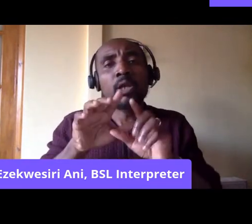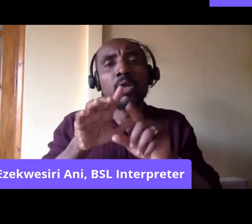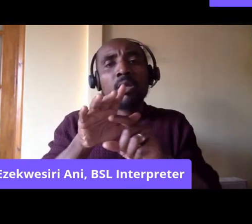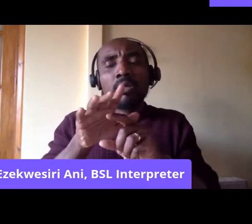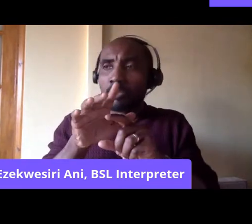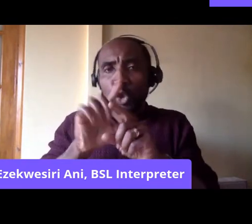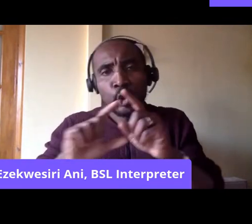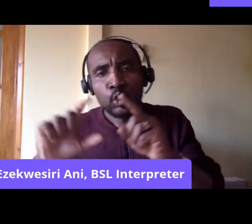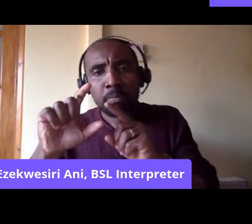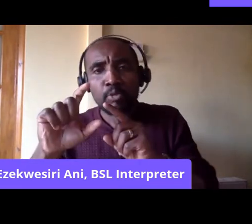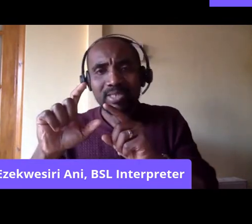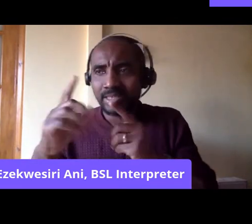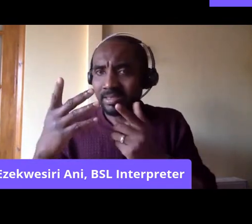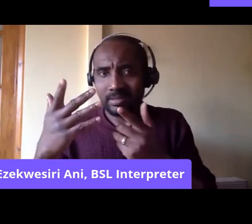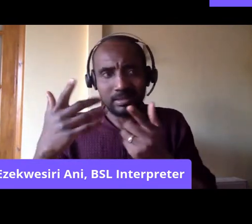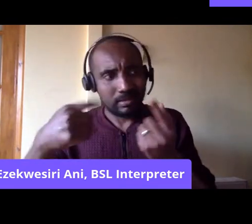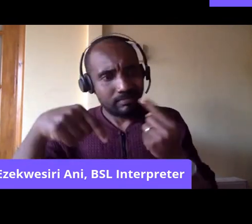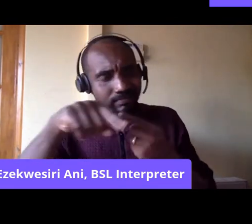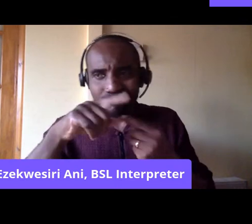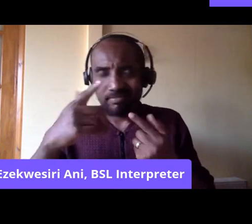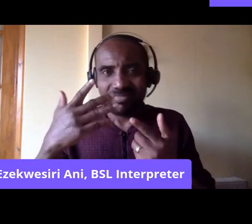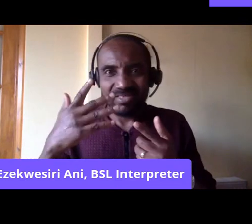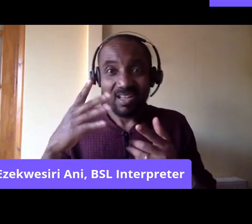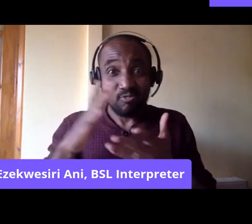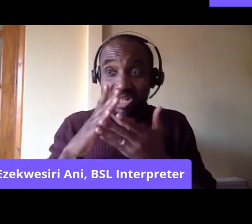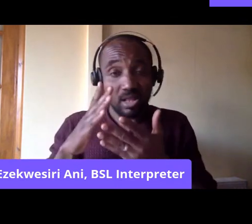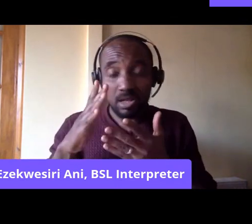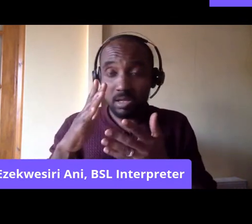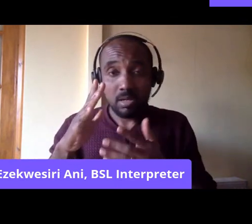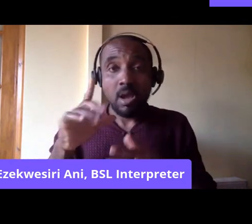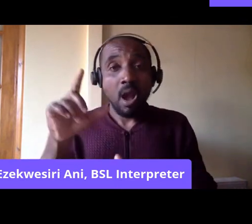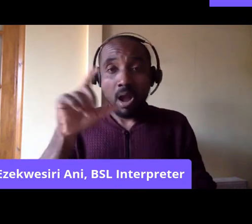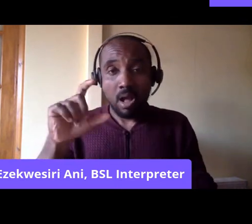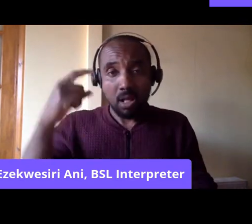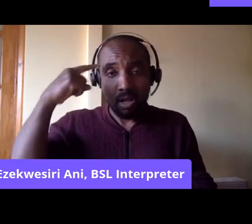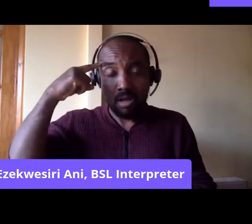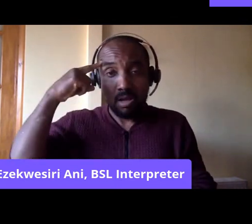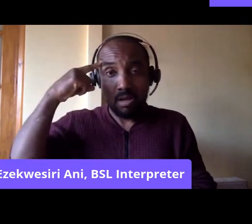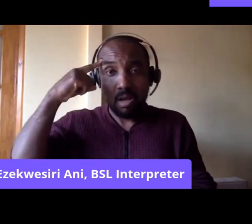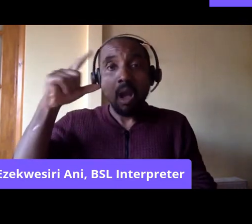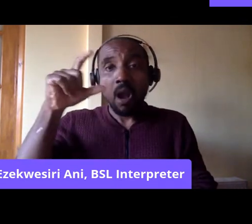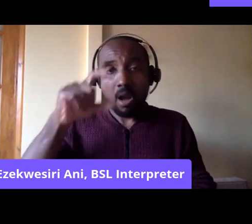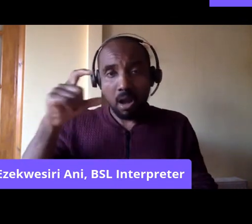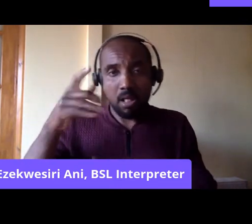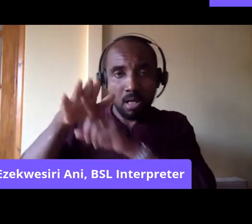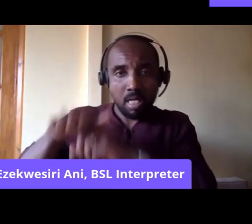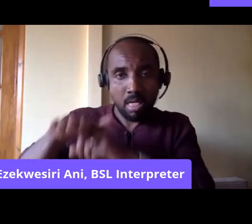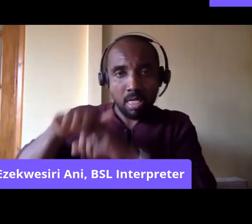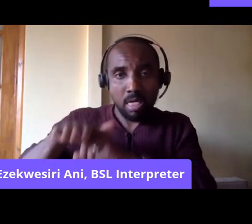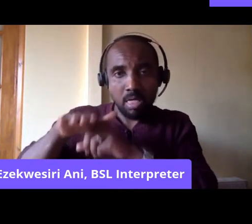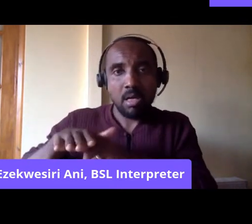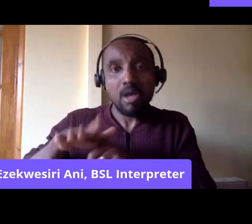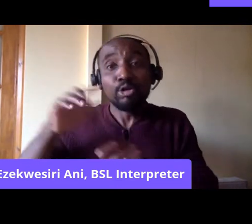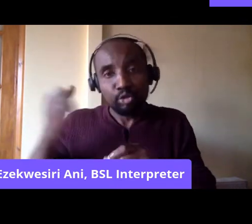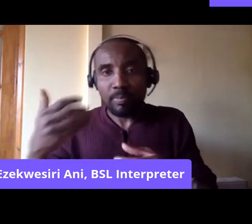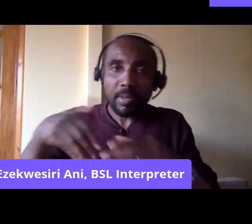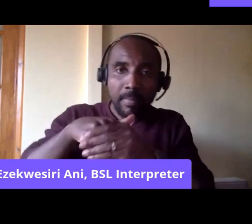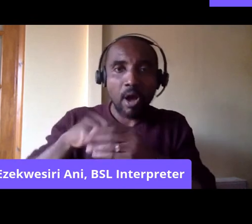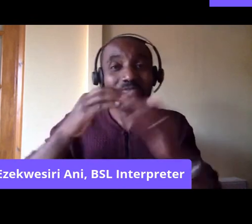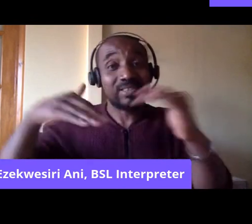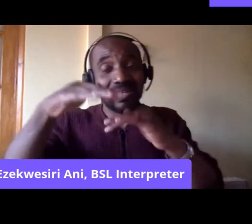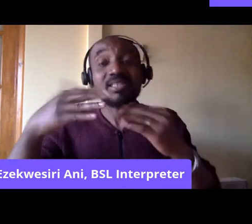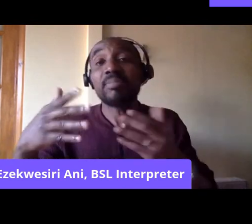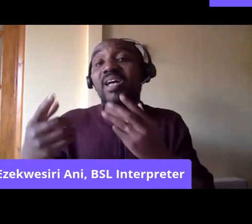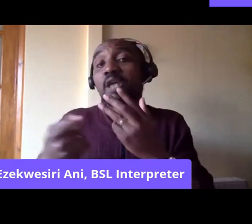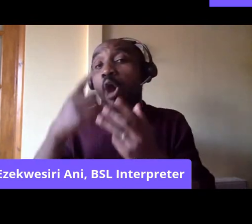to move past the color bar that prevented them from being active participants in society. But there is also an older tradition that often gets discounted or